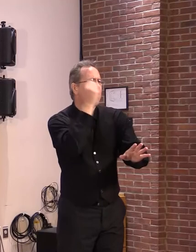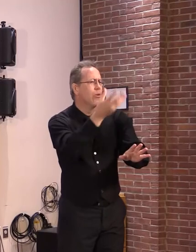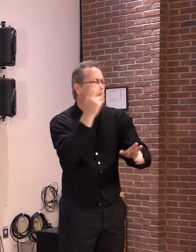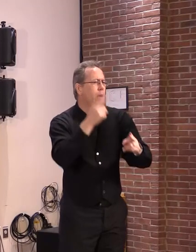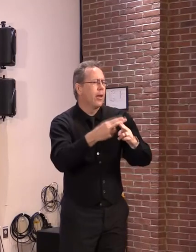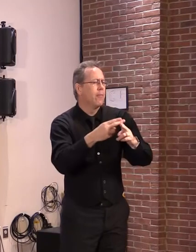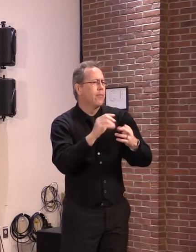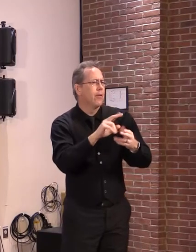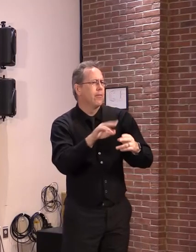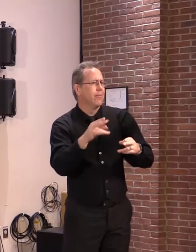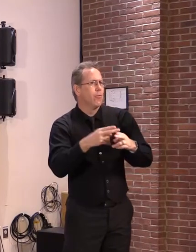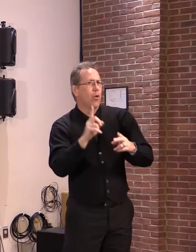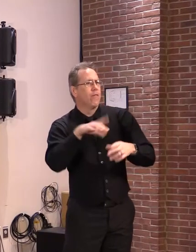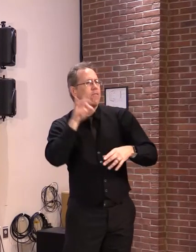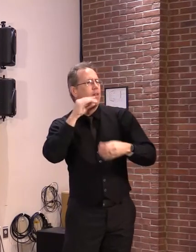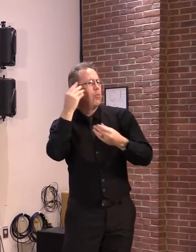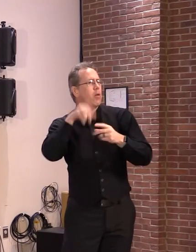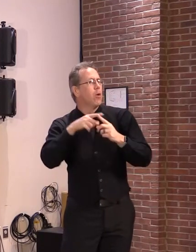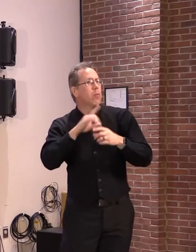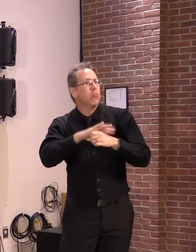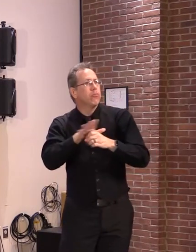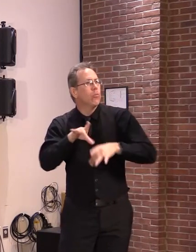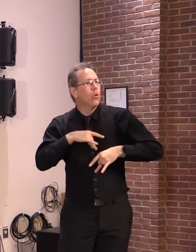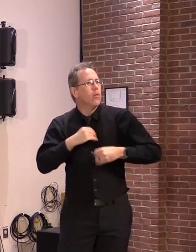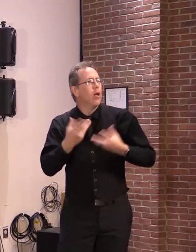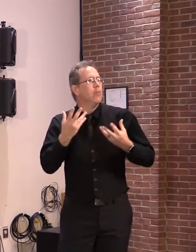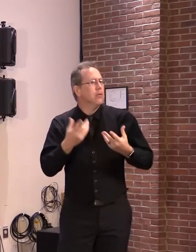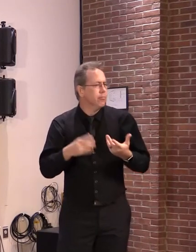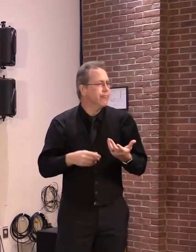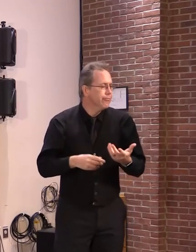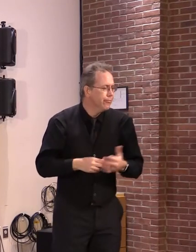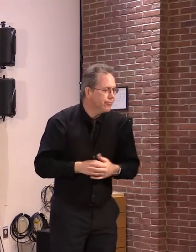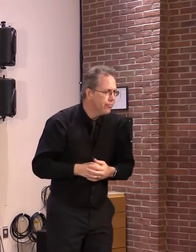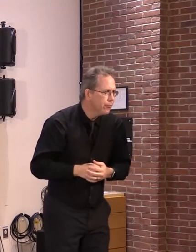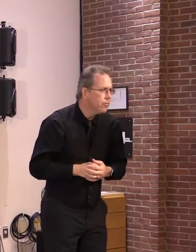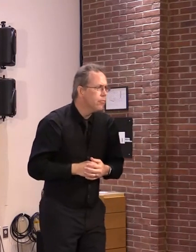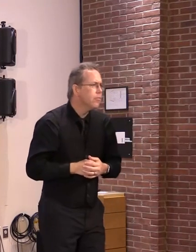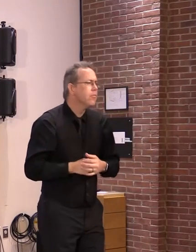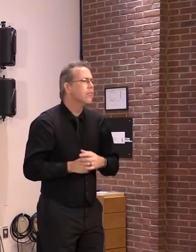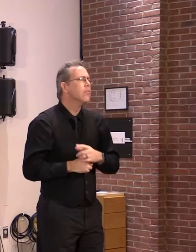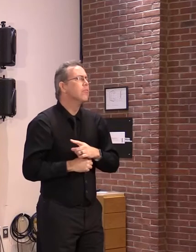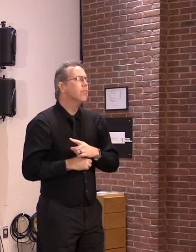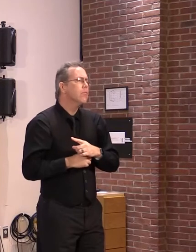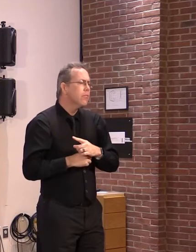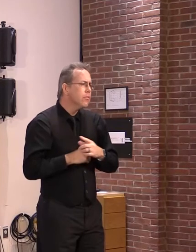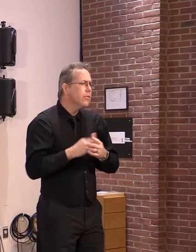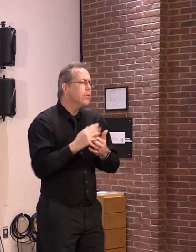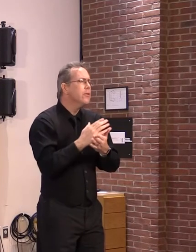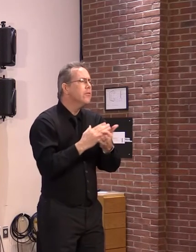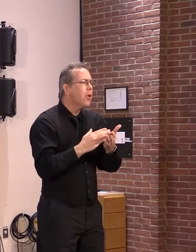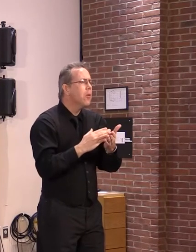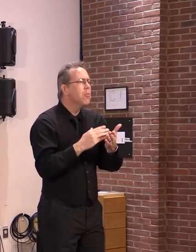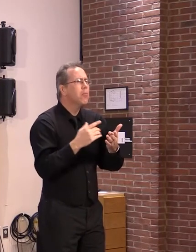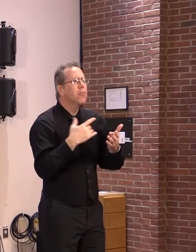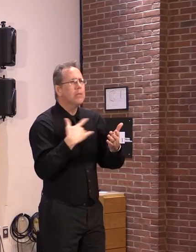And will the state still be reporting case counts daily to the CDC? Is that something we're still doing?